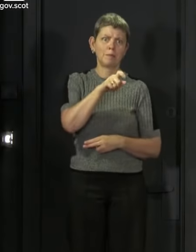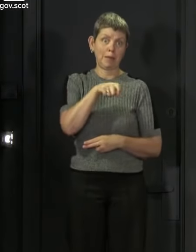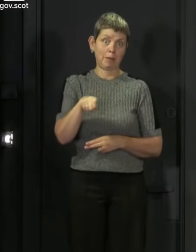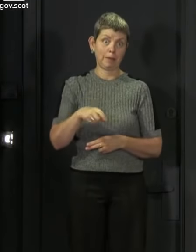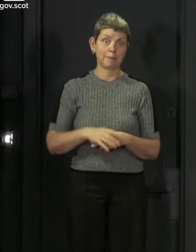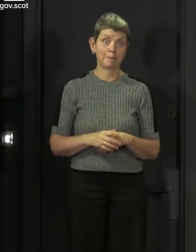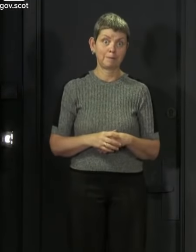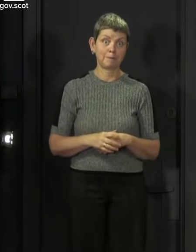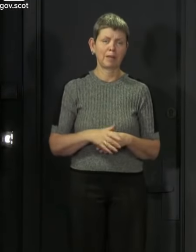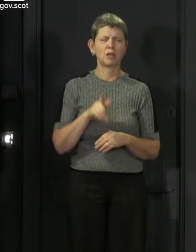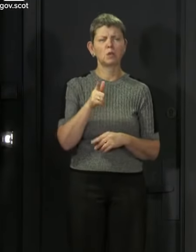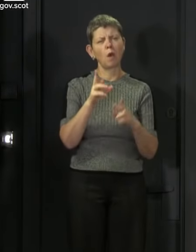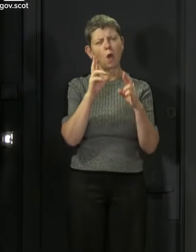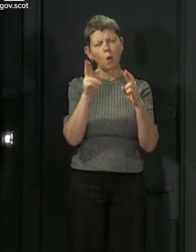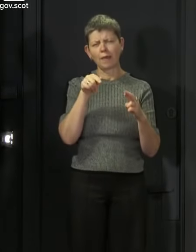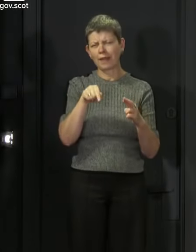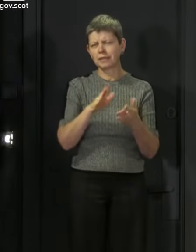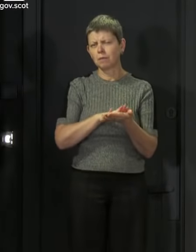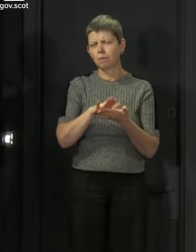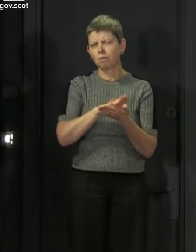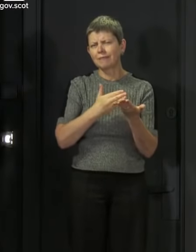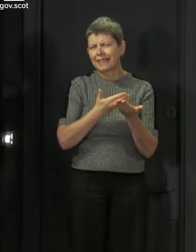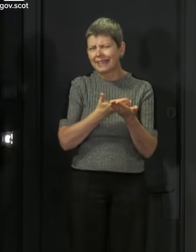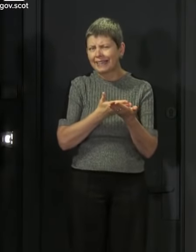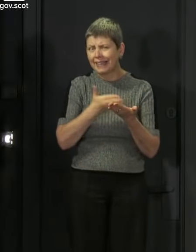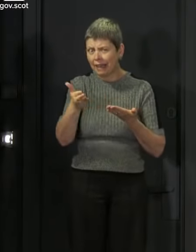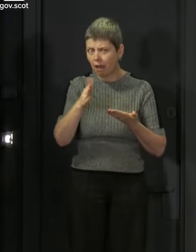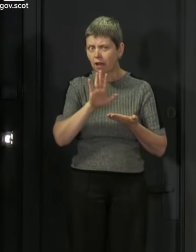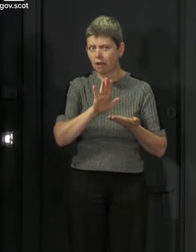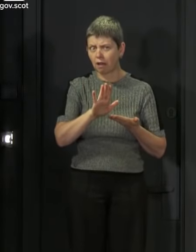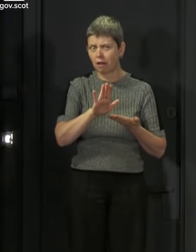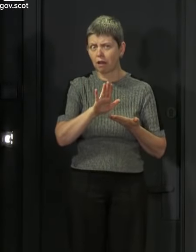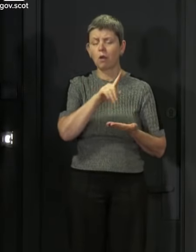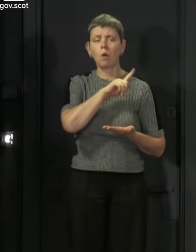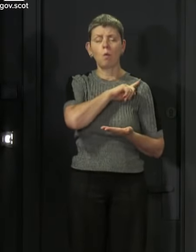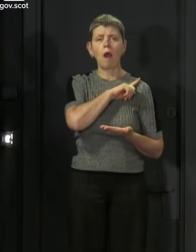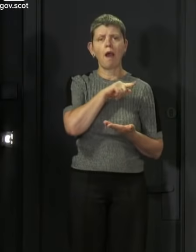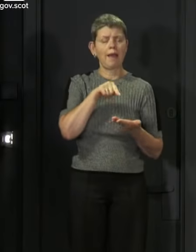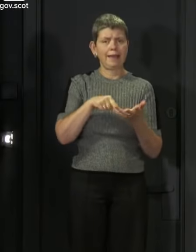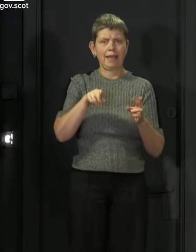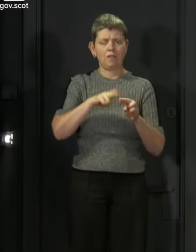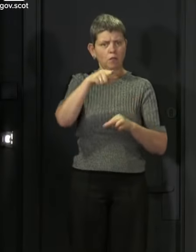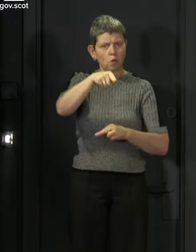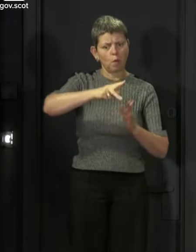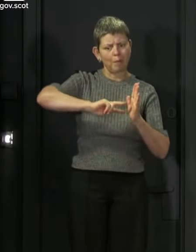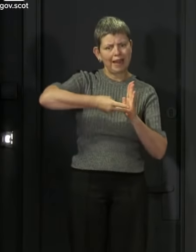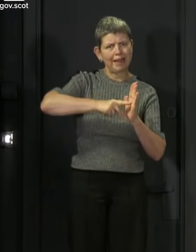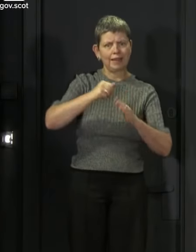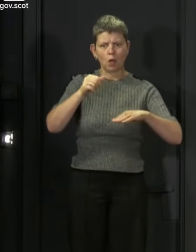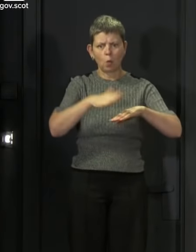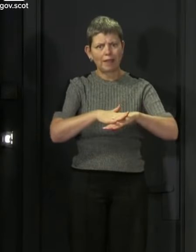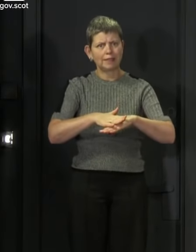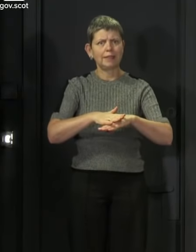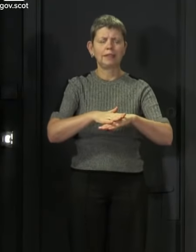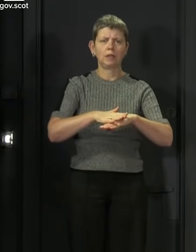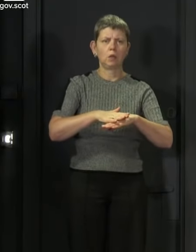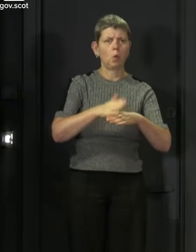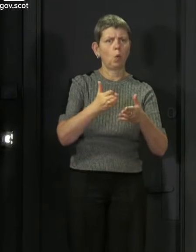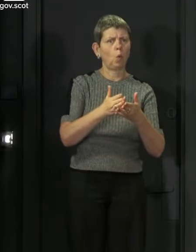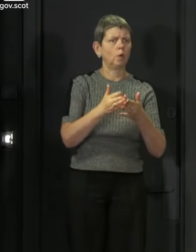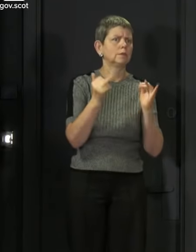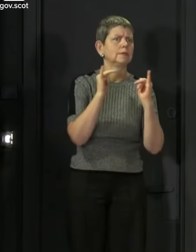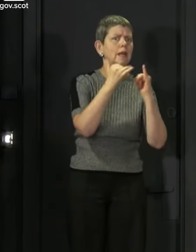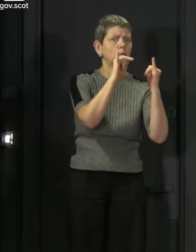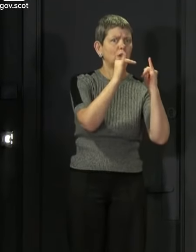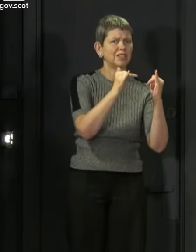provides some clarity for anyone who has a wedding or civil partnership in the second half of July or for anyone who unfortunately is having to arrange a